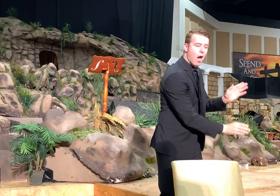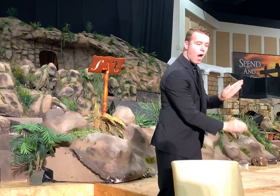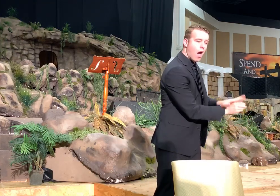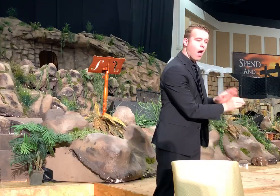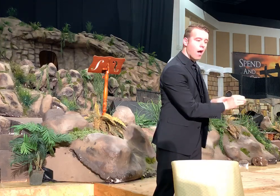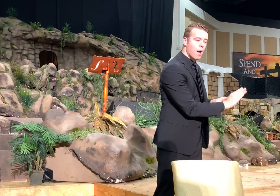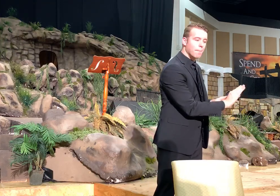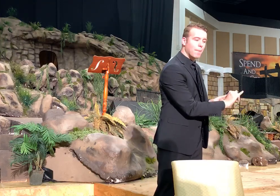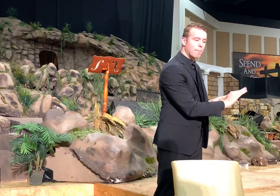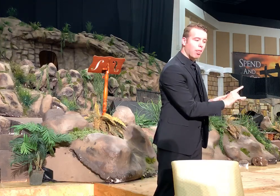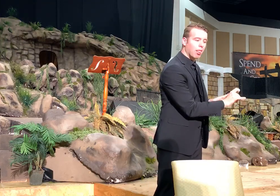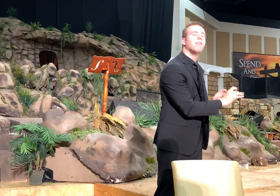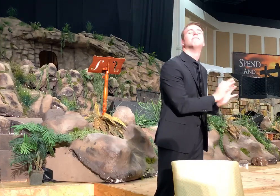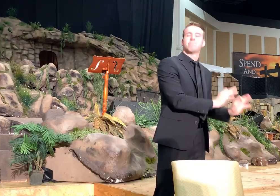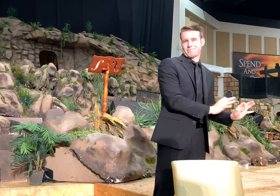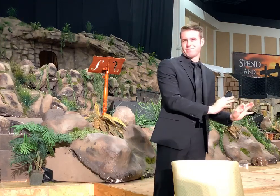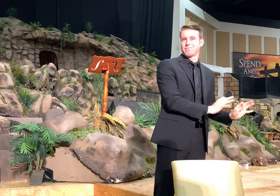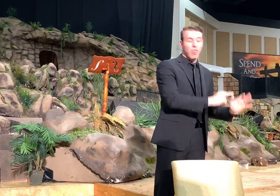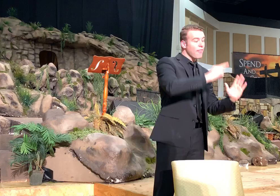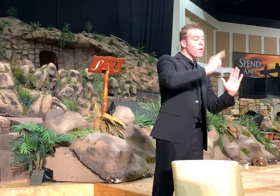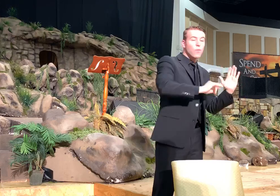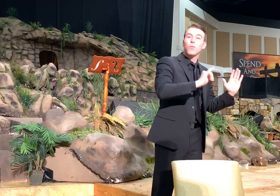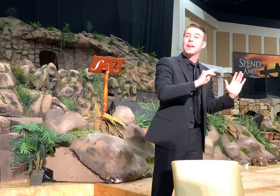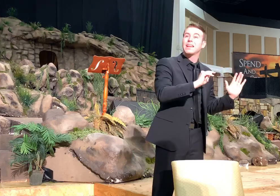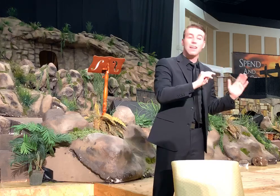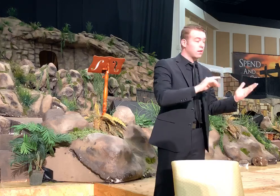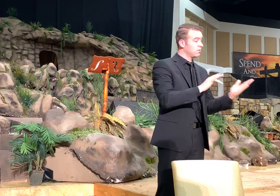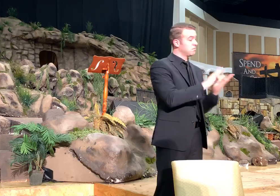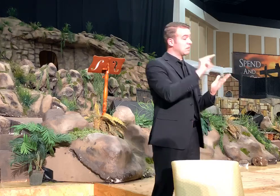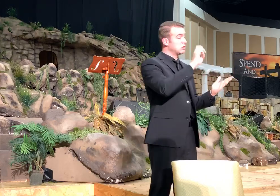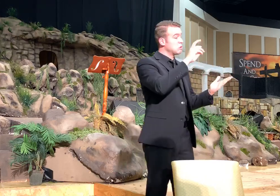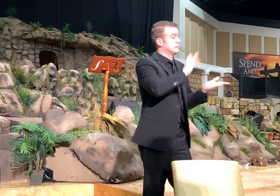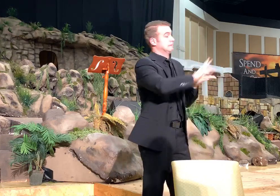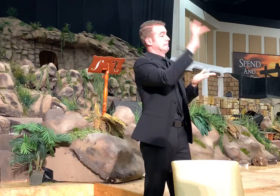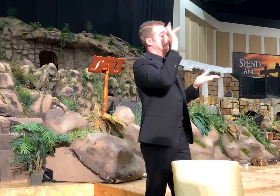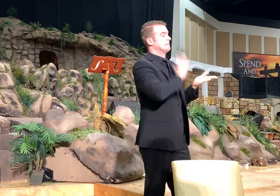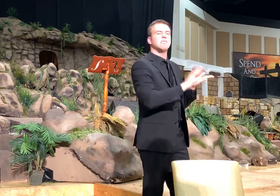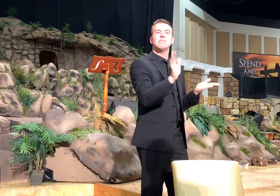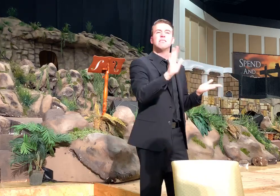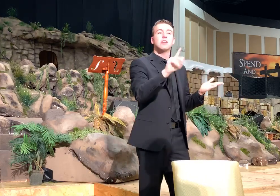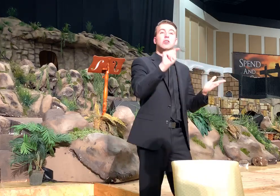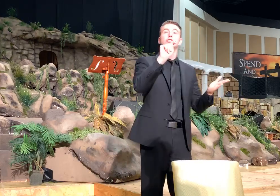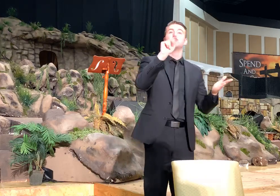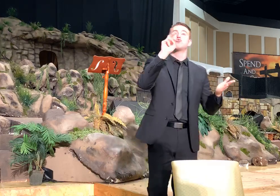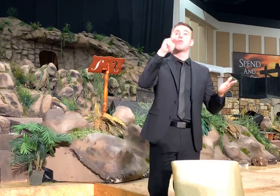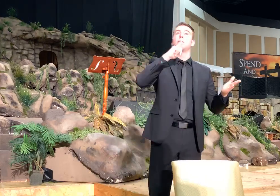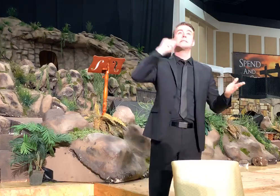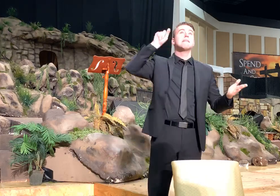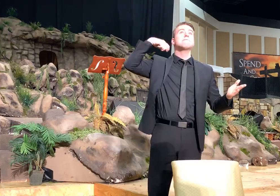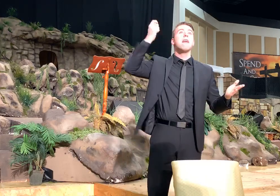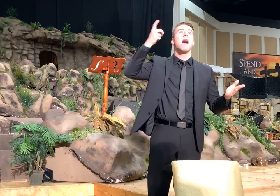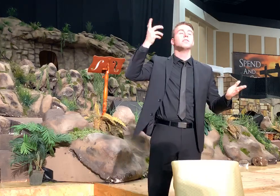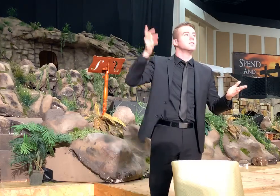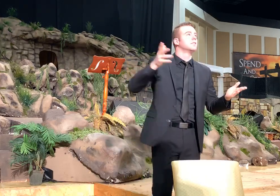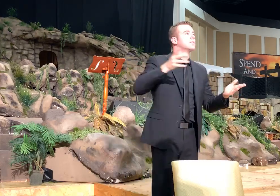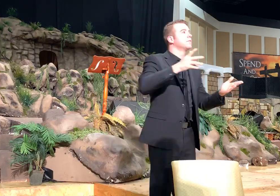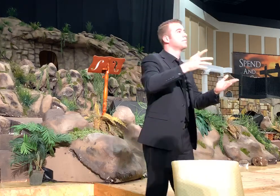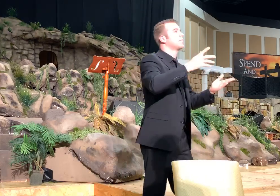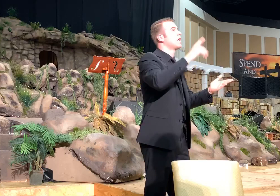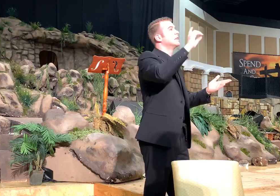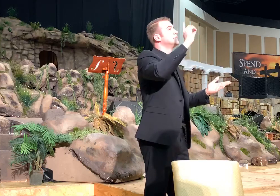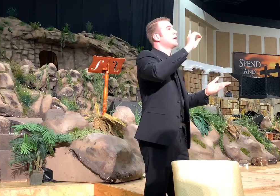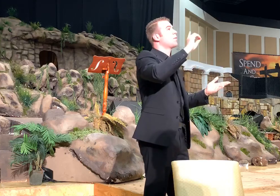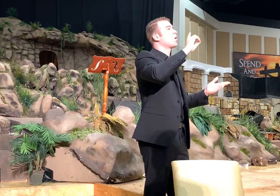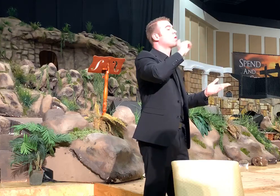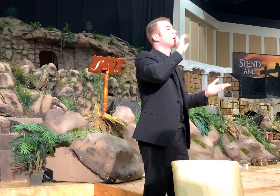says Bible and read it instead of news or instead of Trump's a nut or instead of the